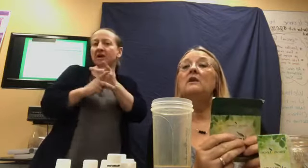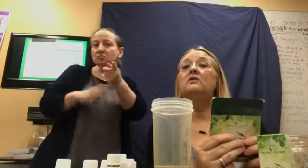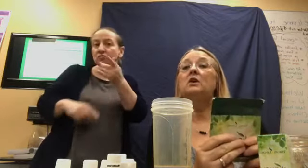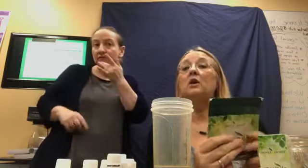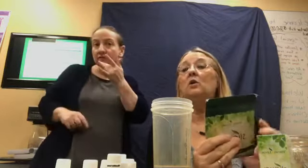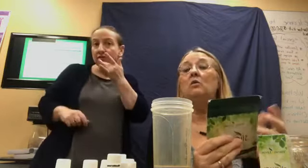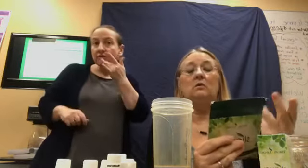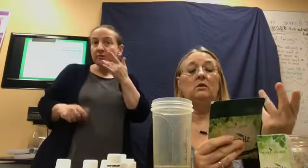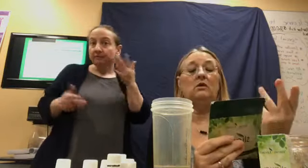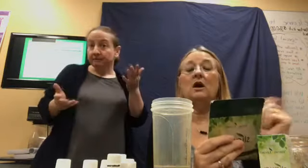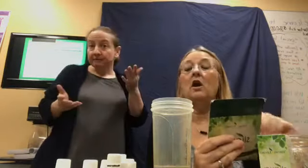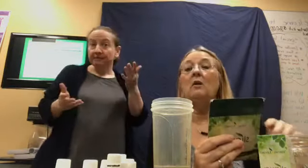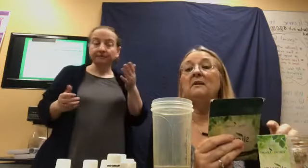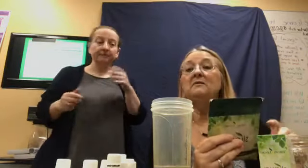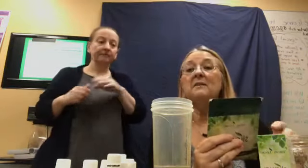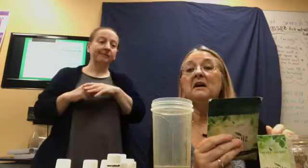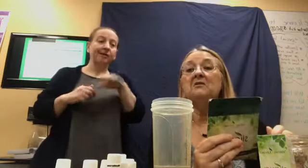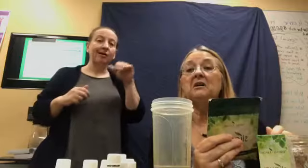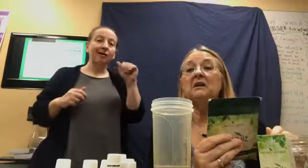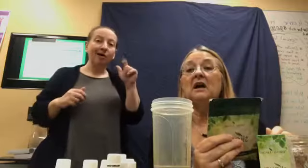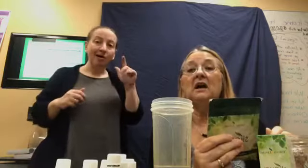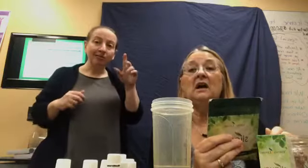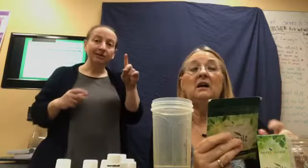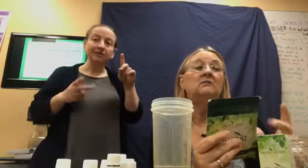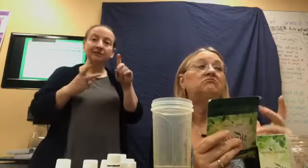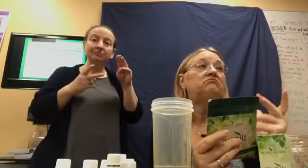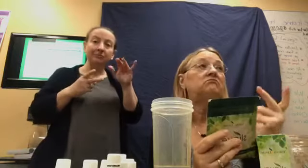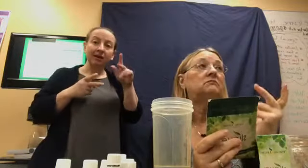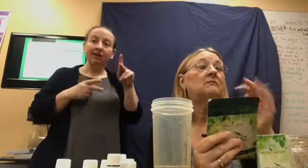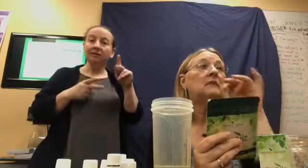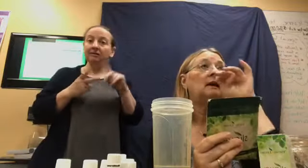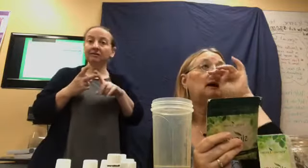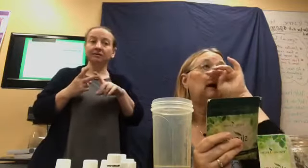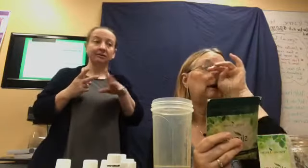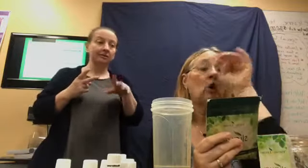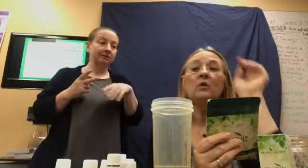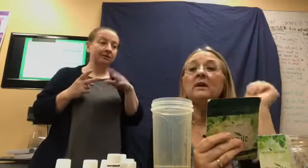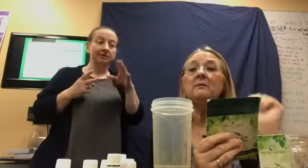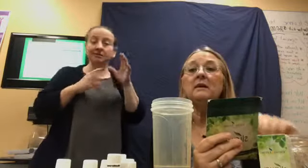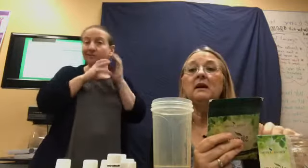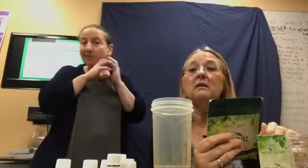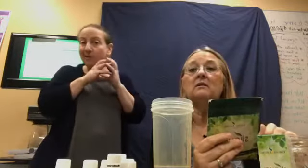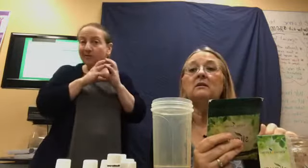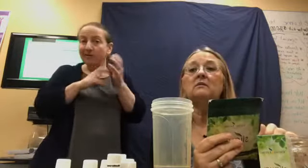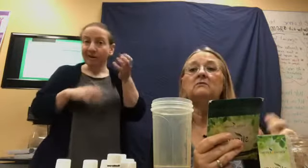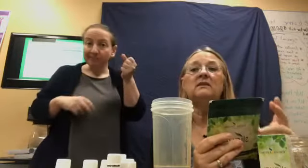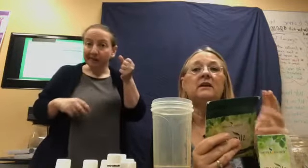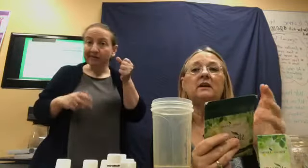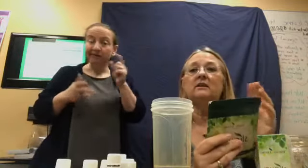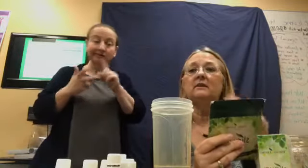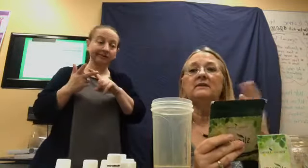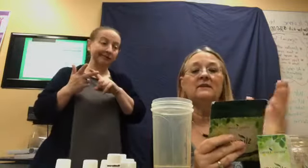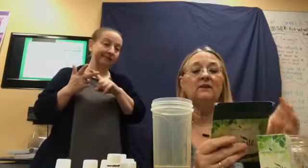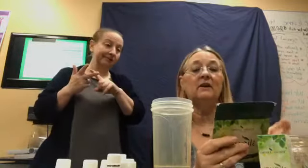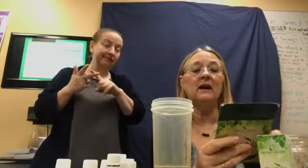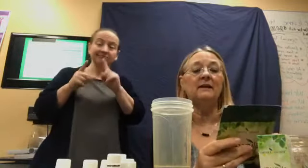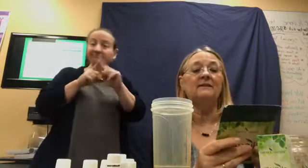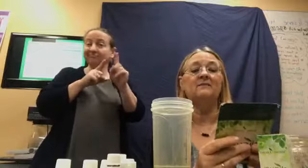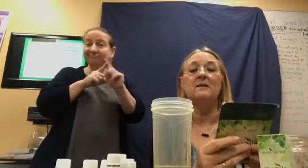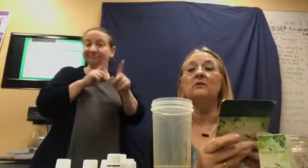So, yeah. Almond milk. Um. Uh. Coconut milk. There's different kinds of milk